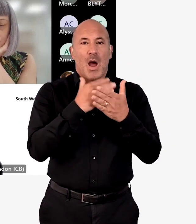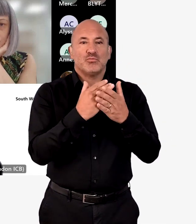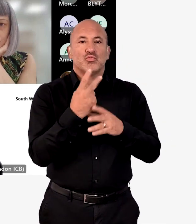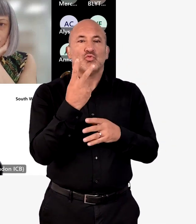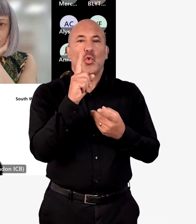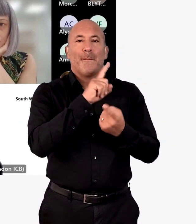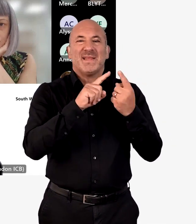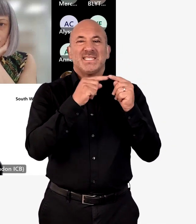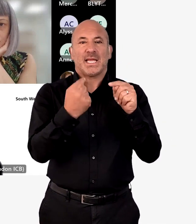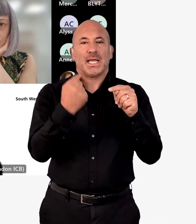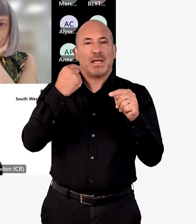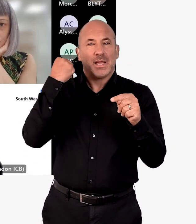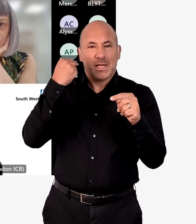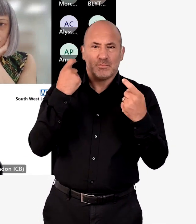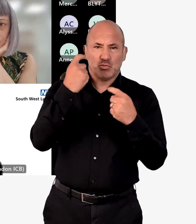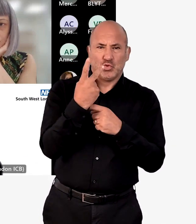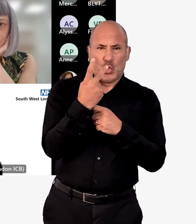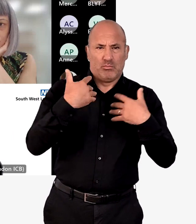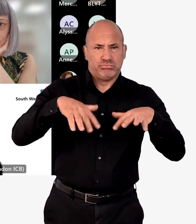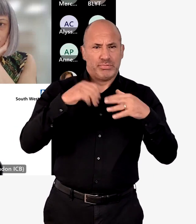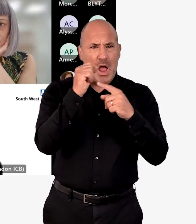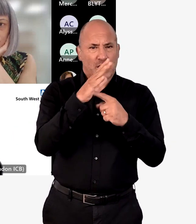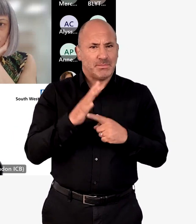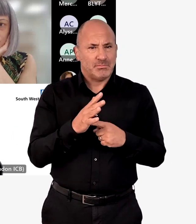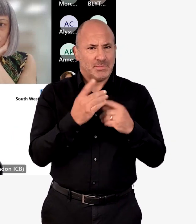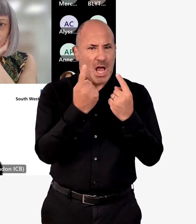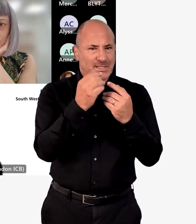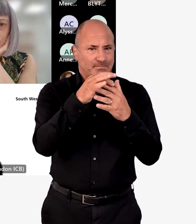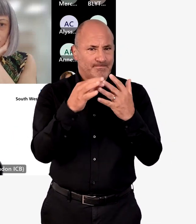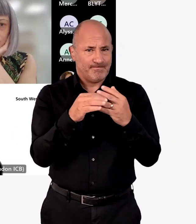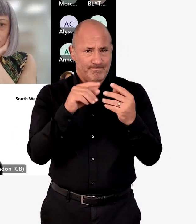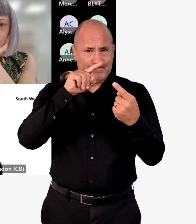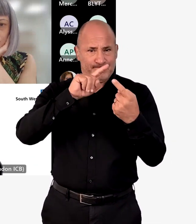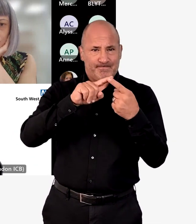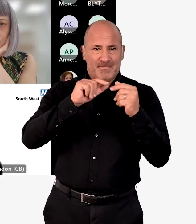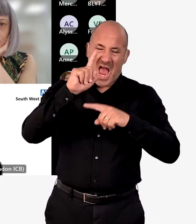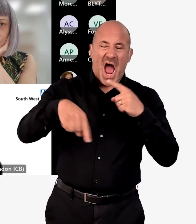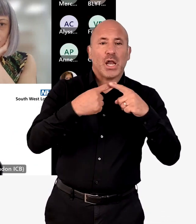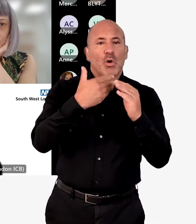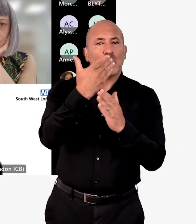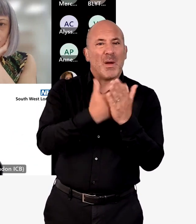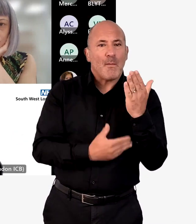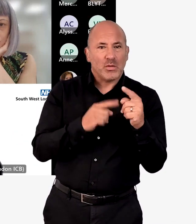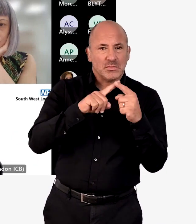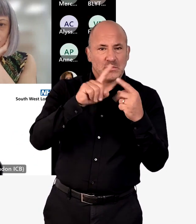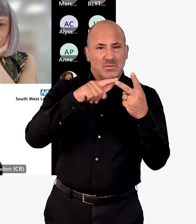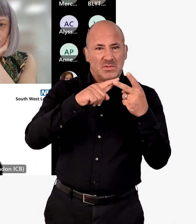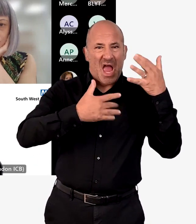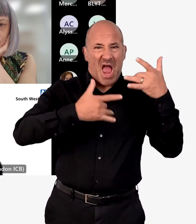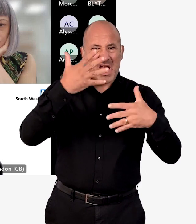this meeting, we had a part two meeting which considered two substantive items. The first